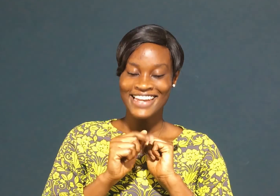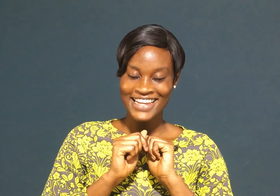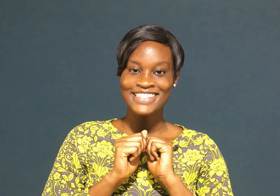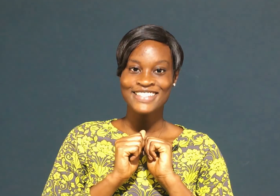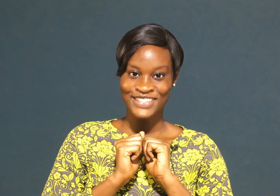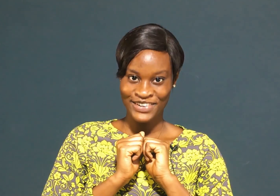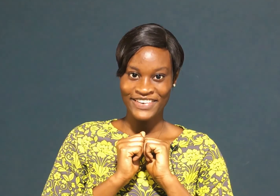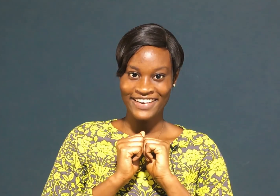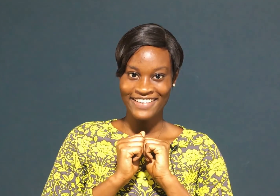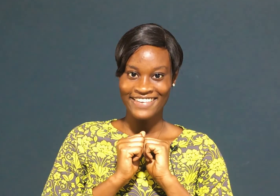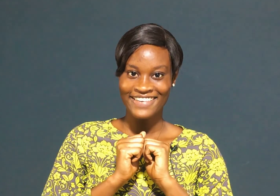next tutorial